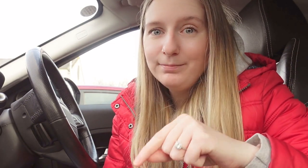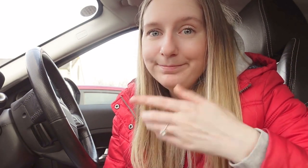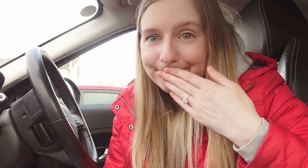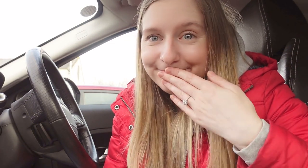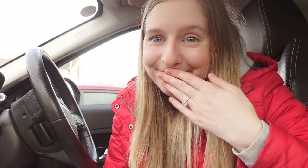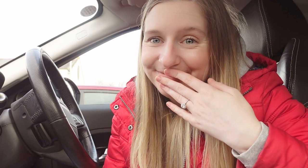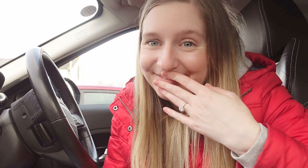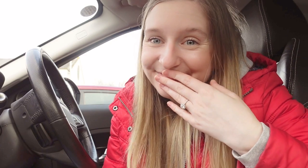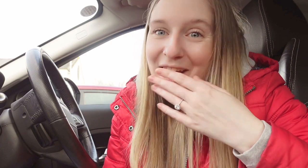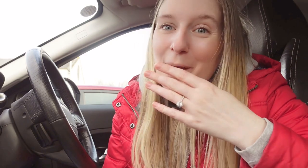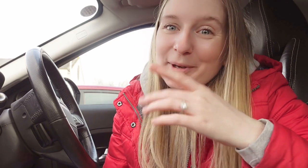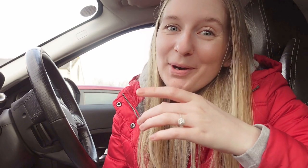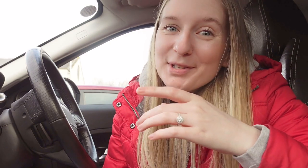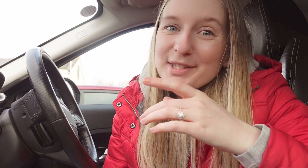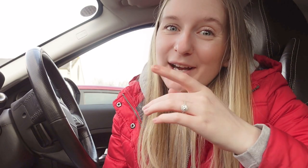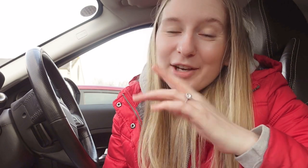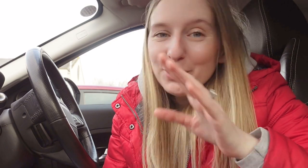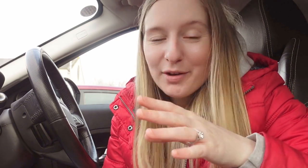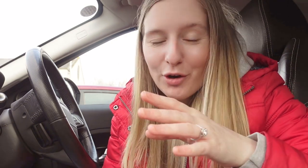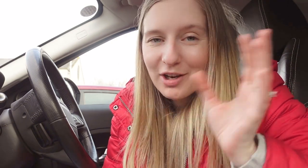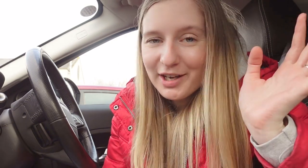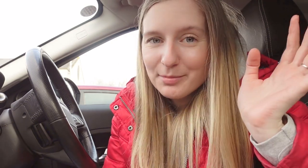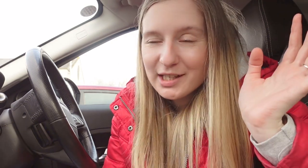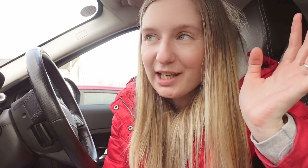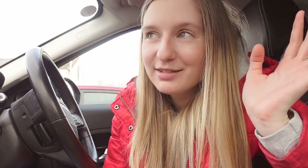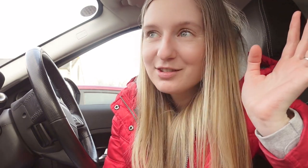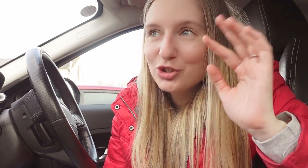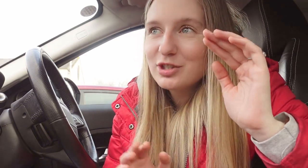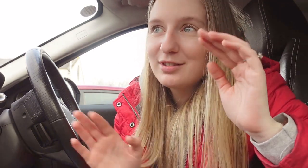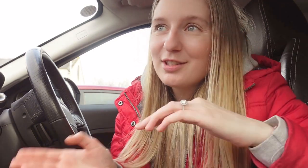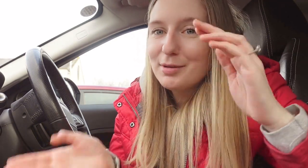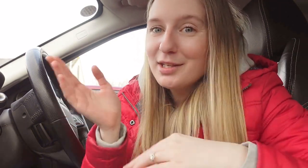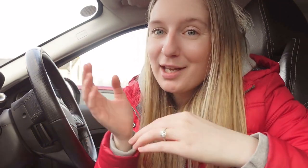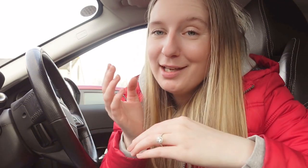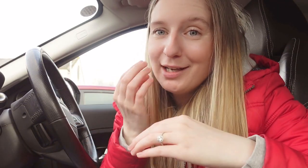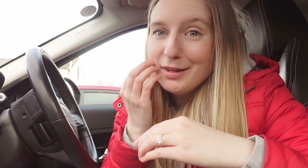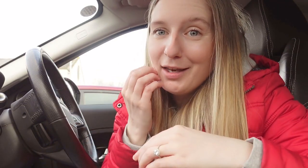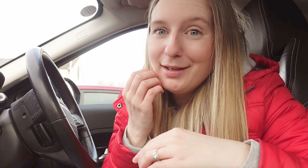because I don't know they're on I can't hear them ticking so just sometimes indicate and then